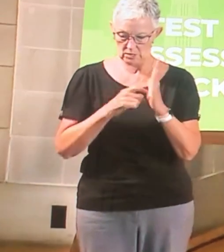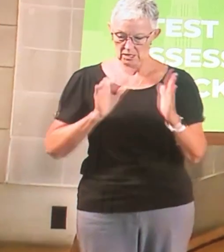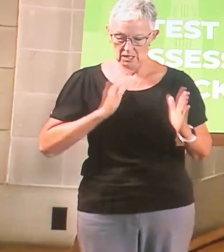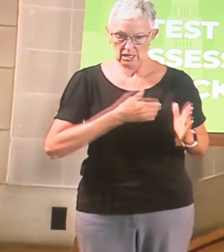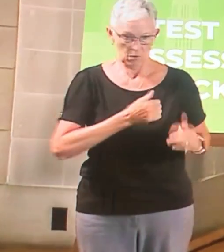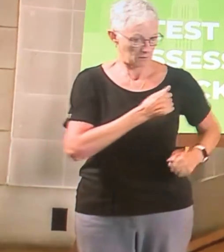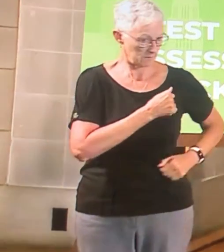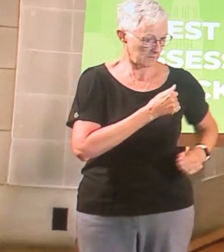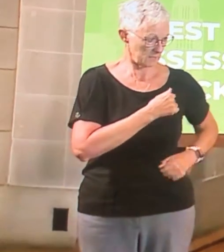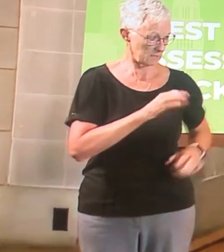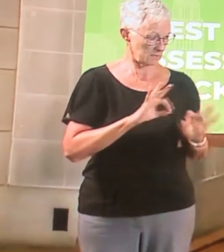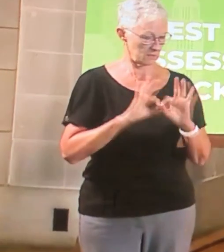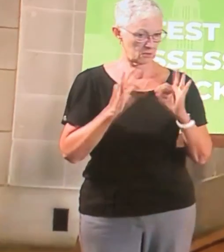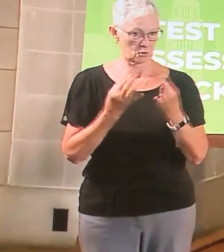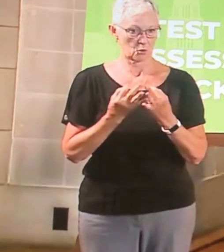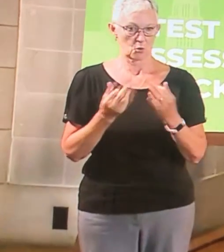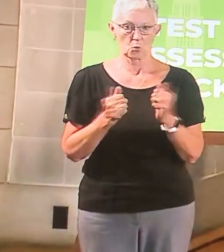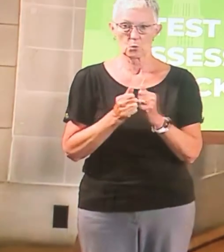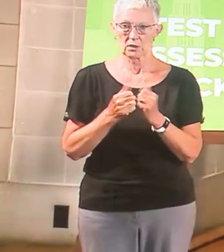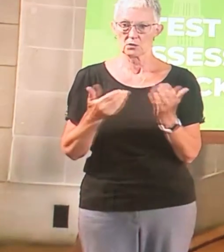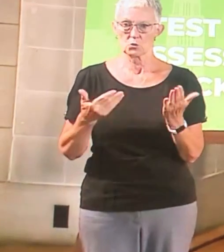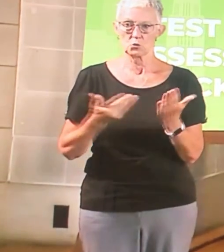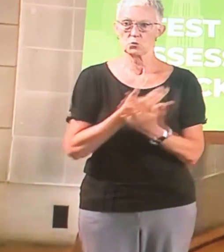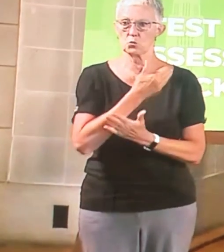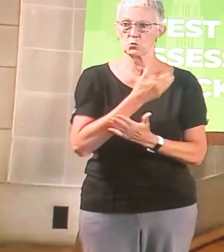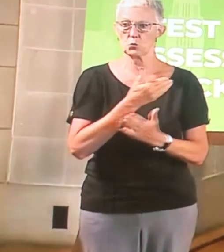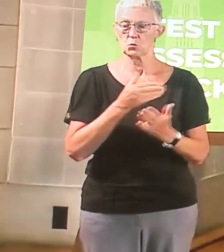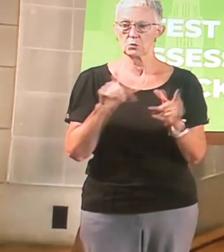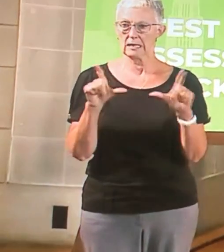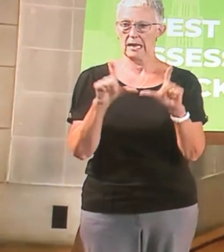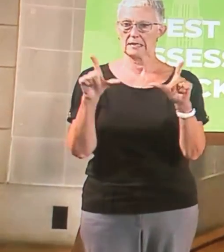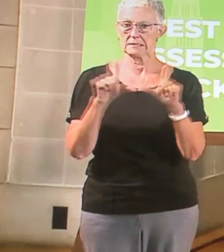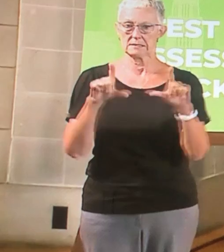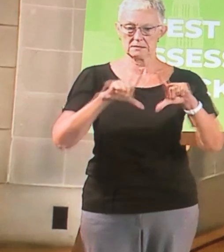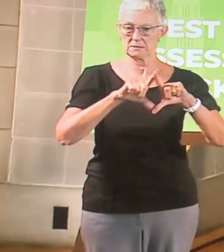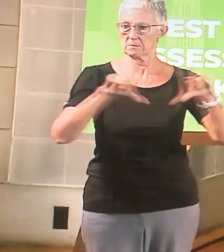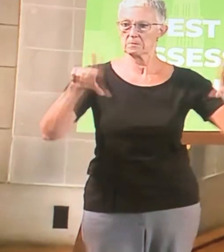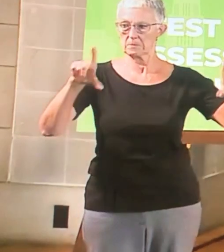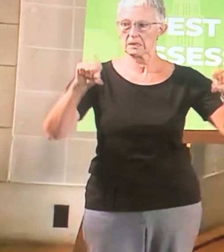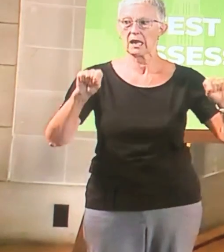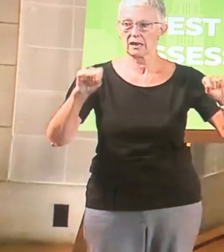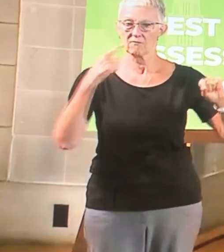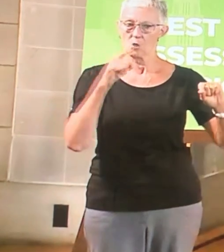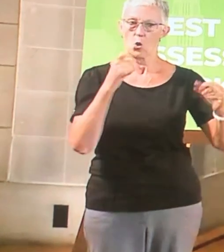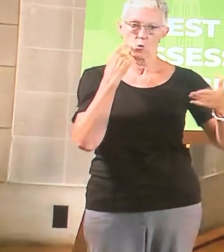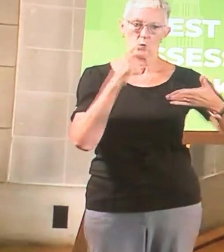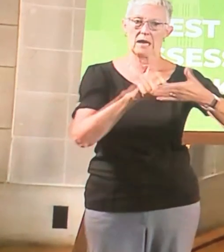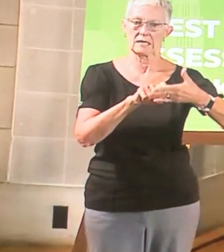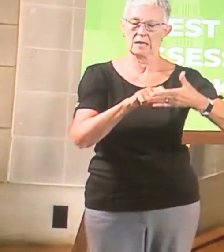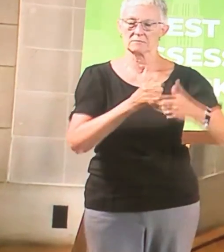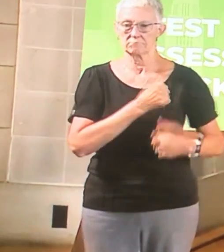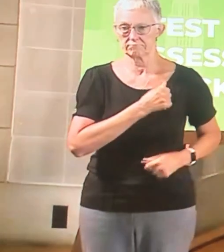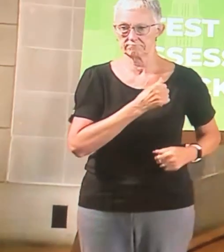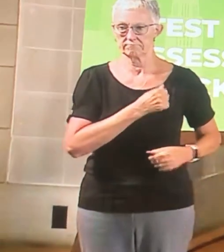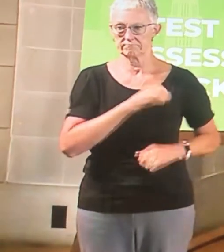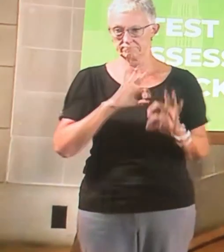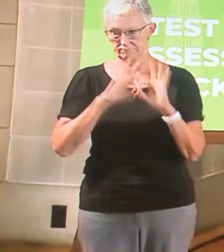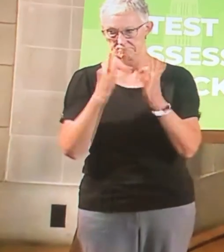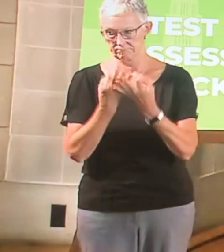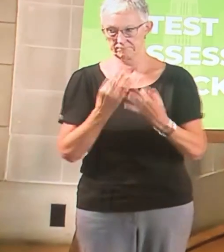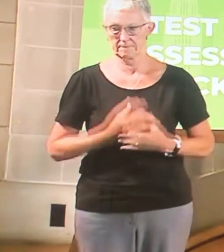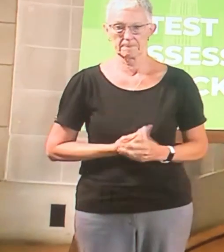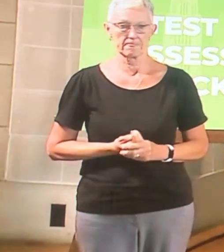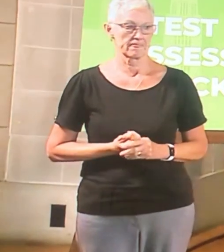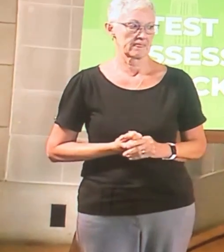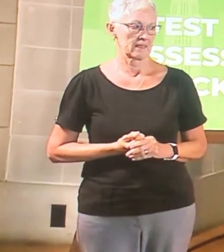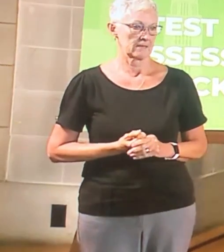five new license plates for example as another way to recognize our military families. And so today what we're gonna do is talk about what we're